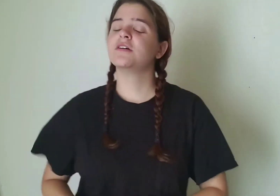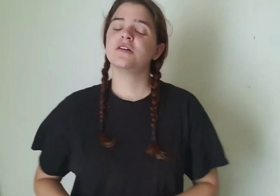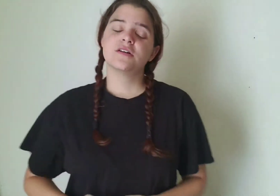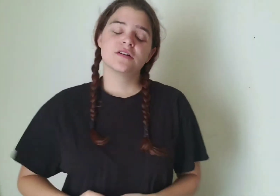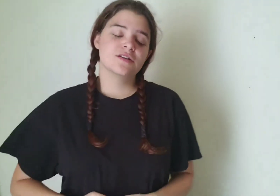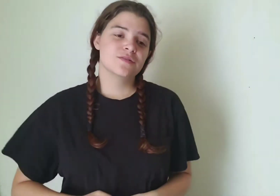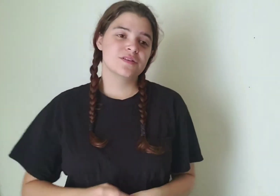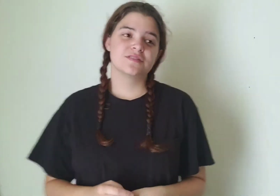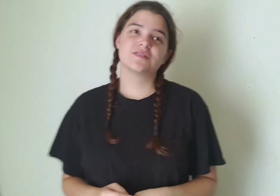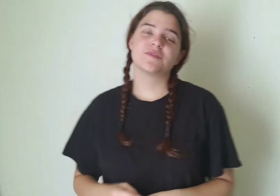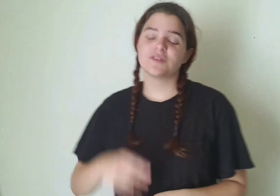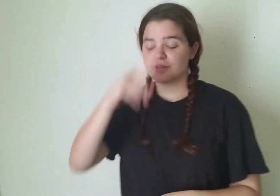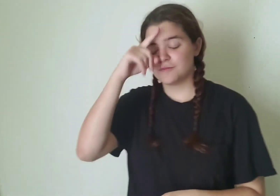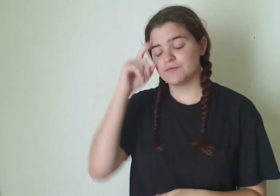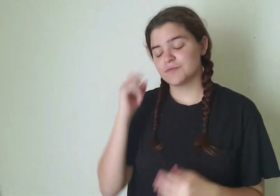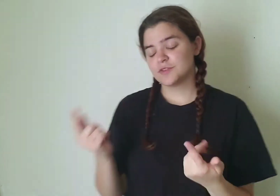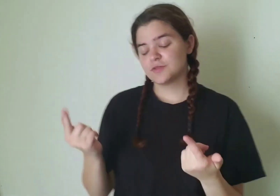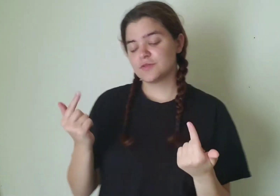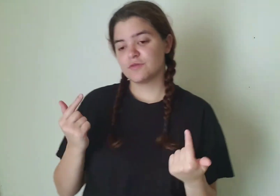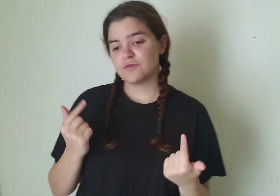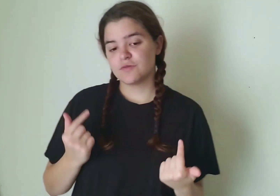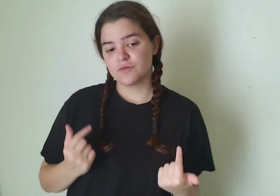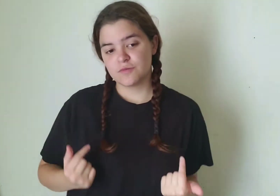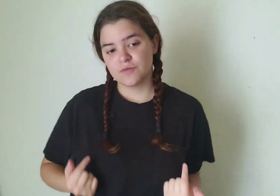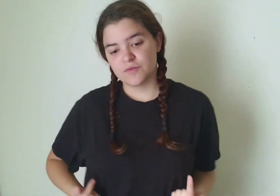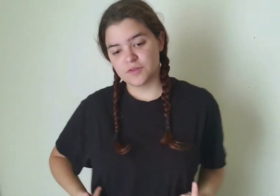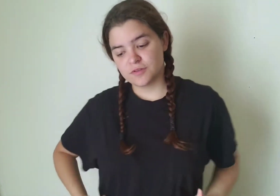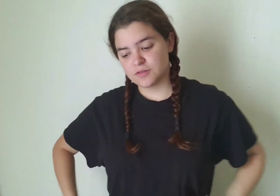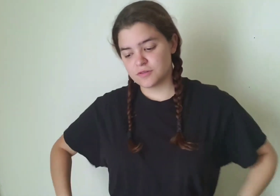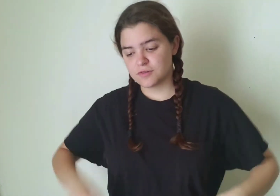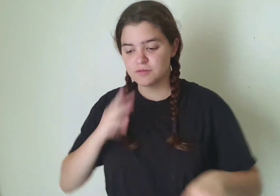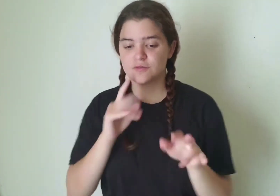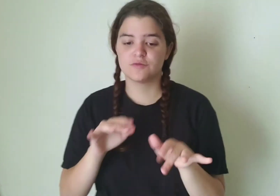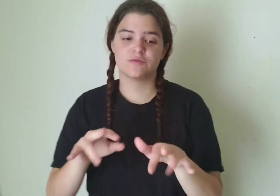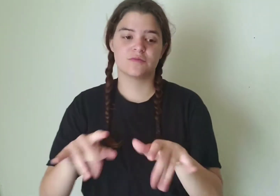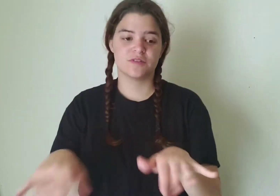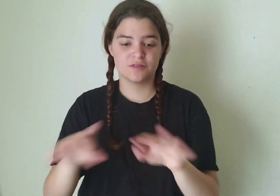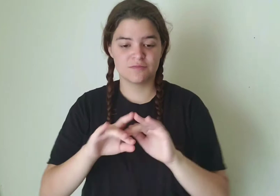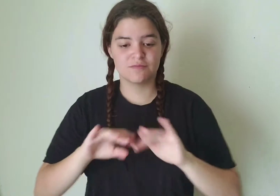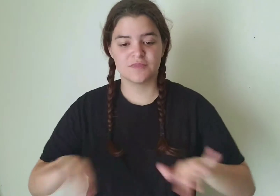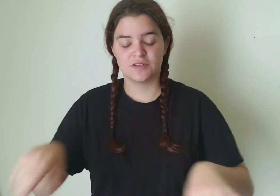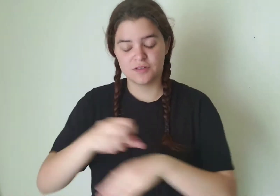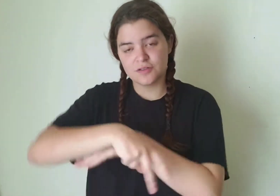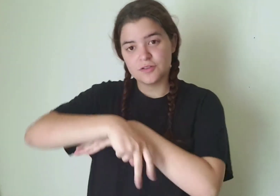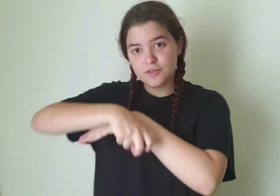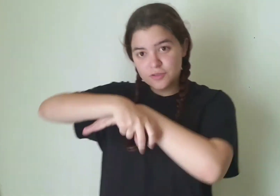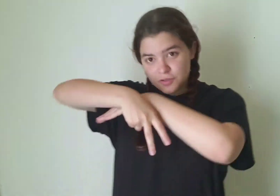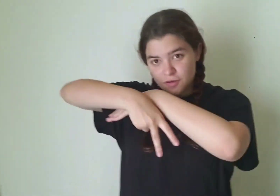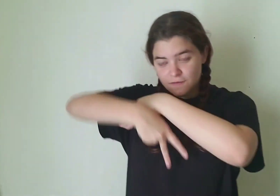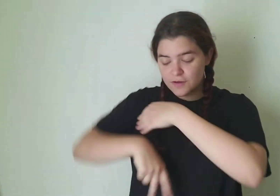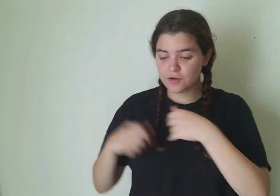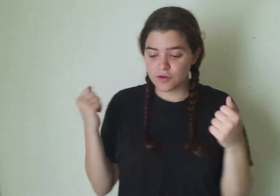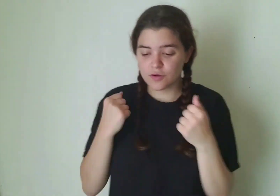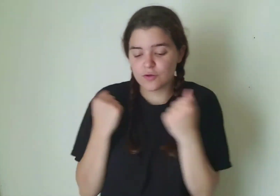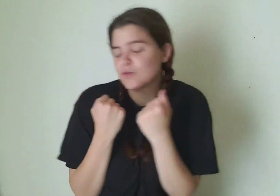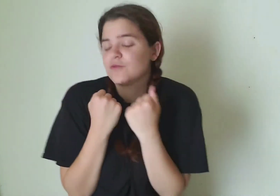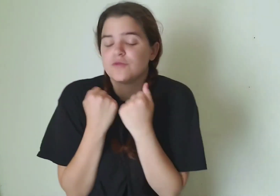When the summer comes The river Swims at midnight Shiver cold